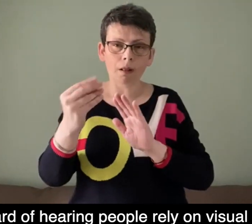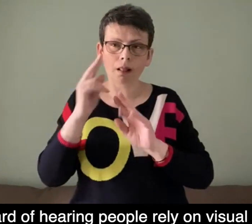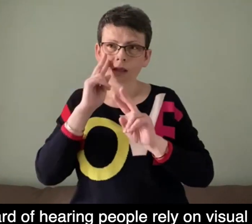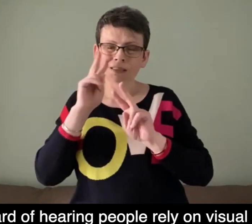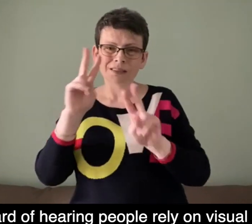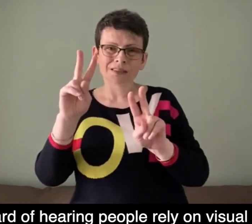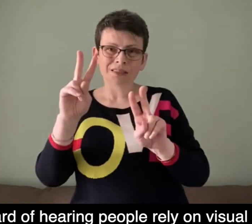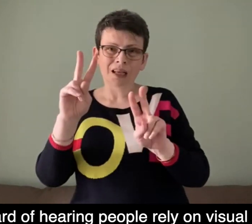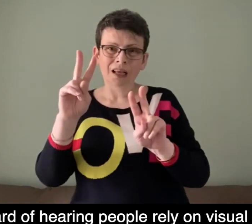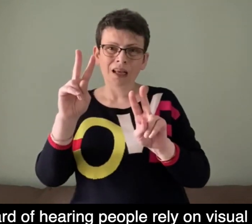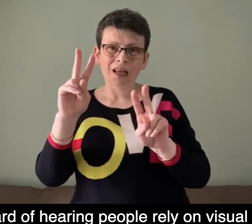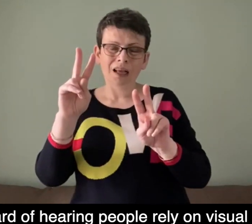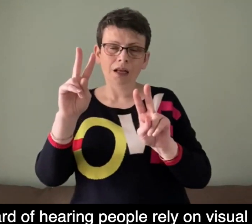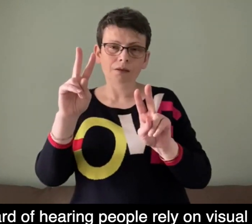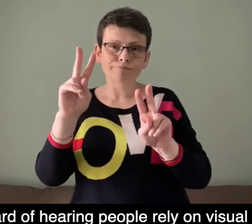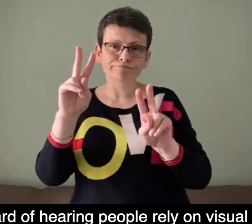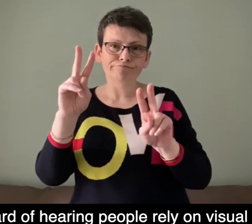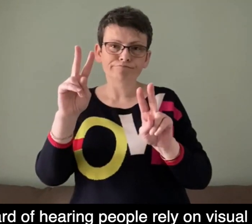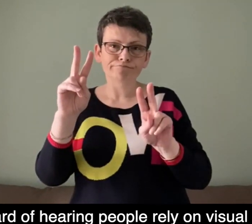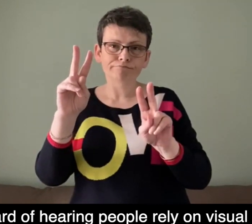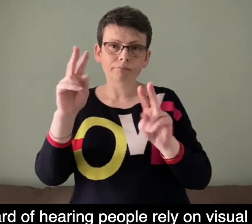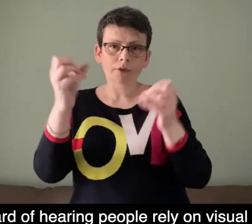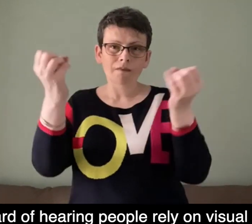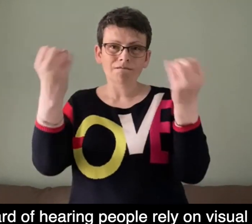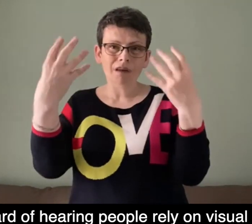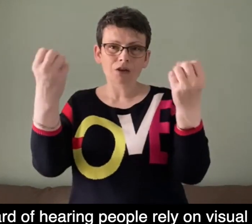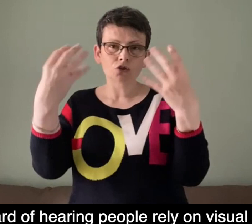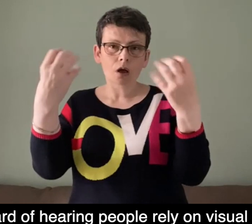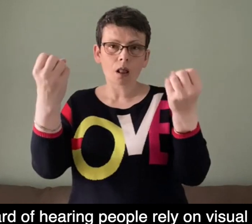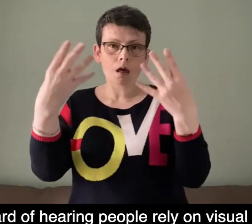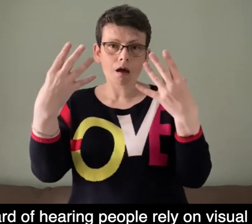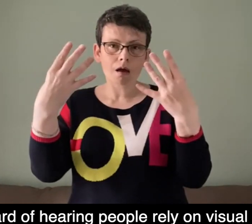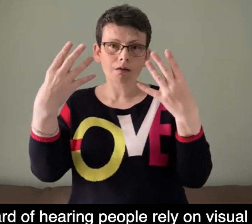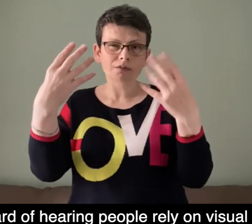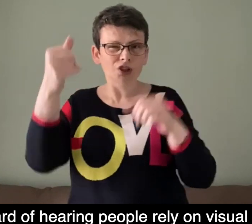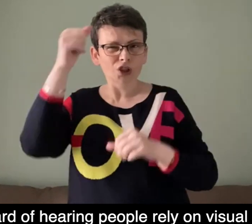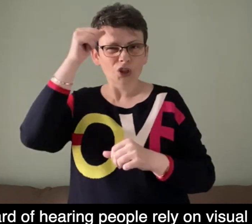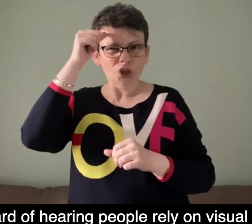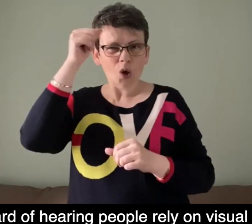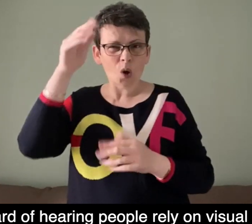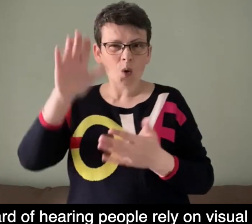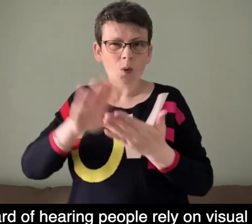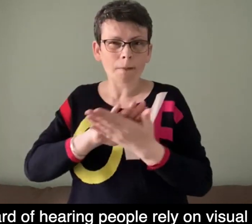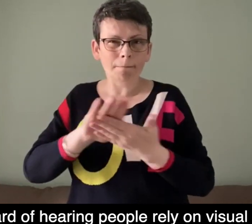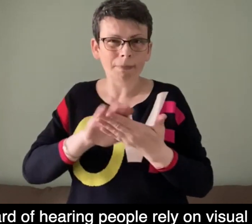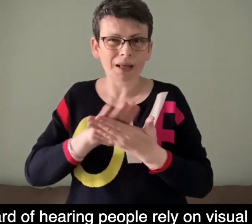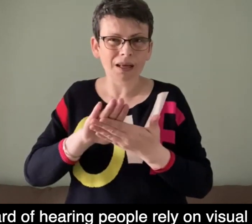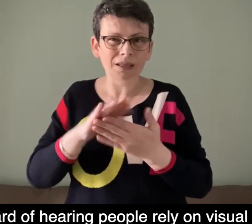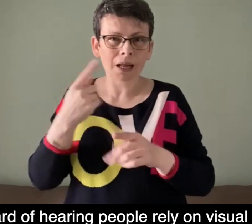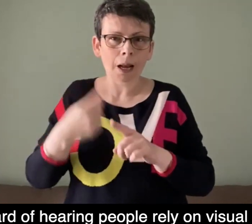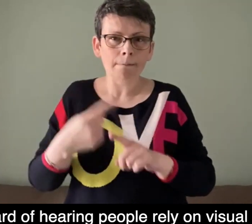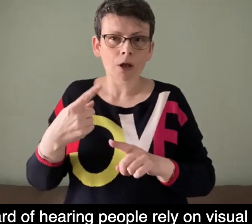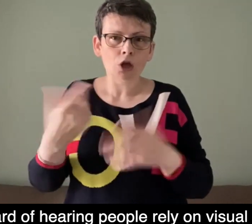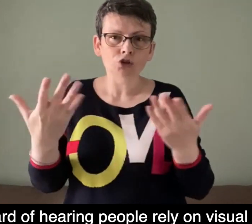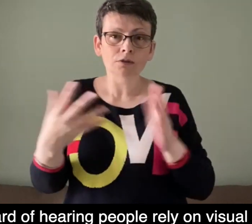They see flashing lights and they know that this means an emergency, such as an ambulance,